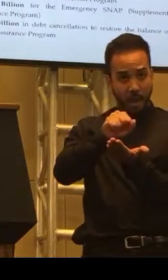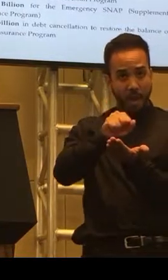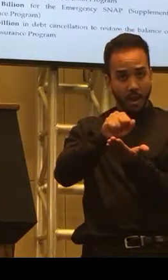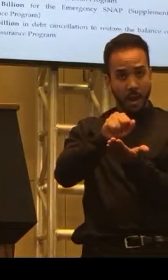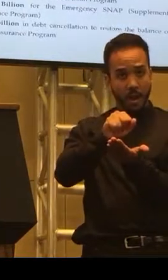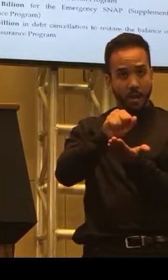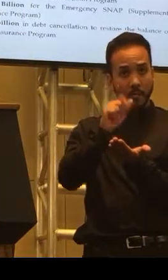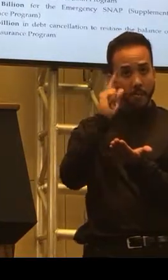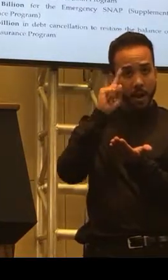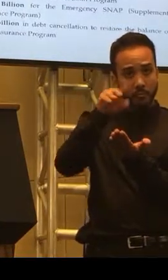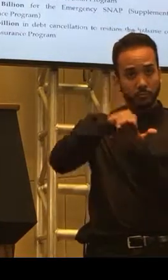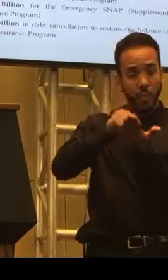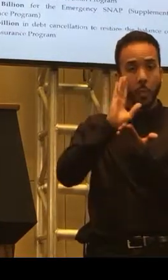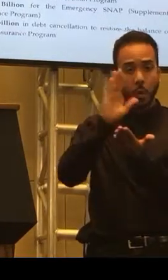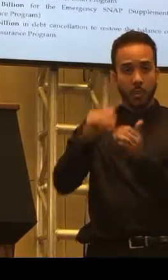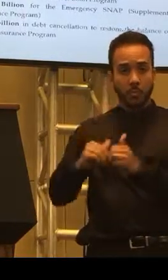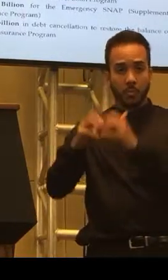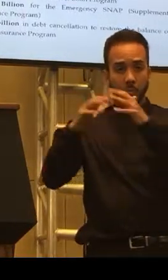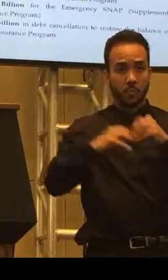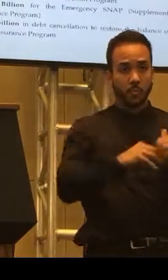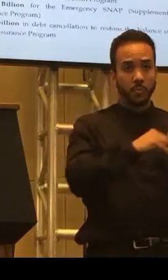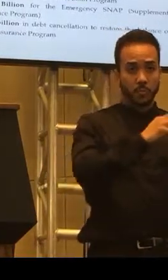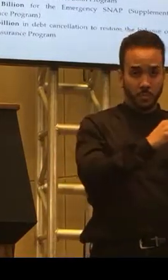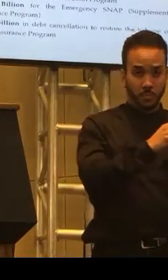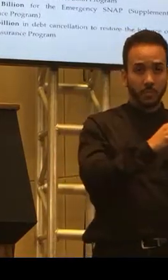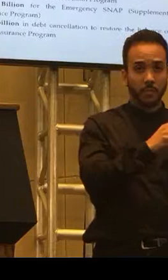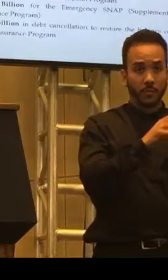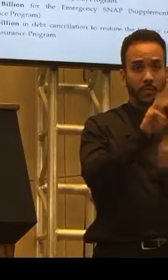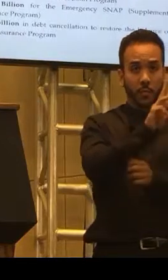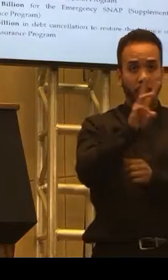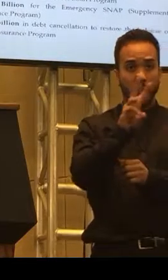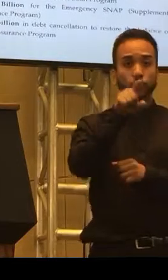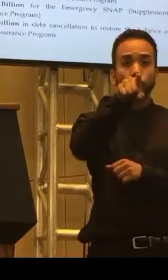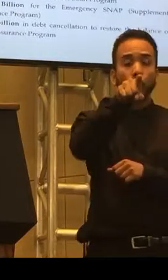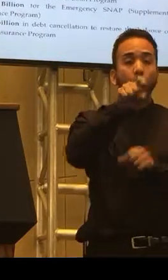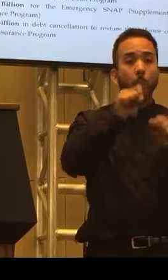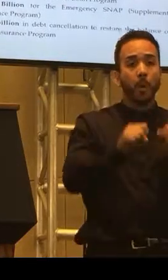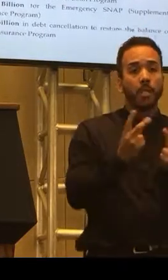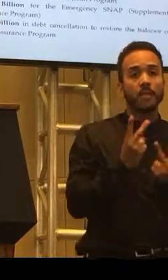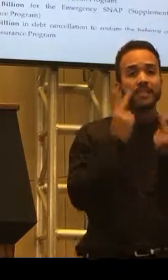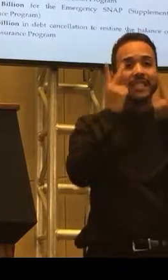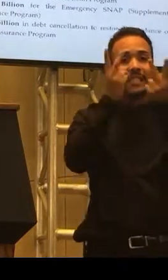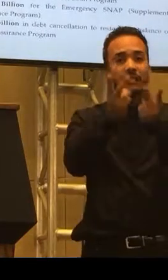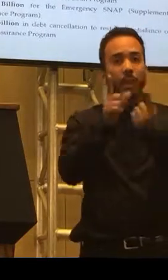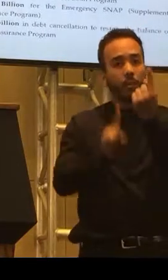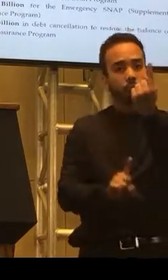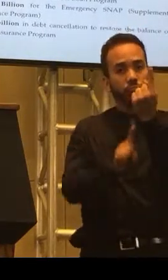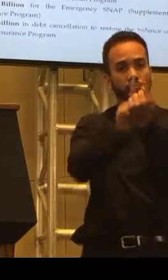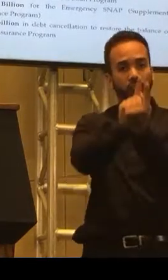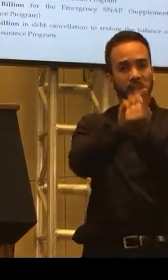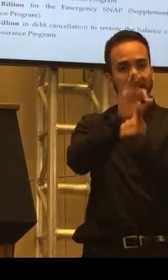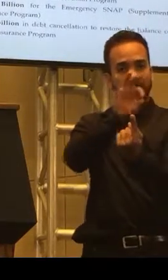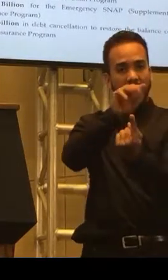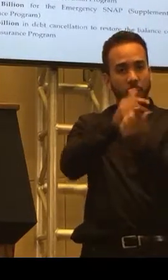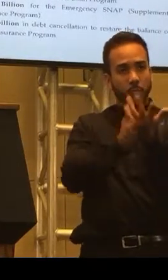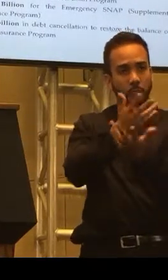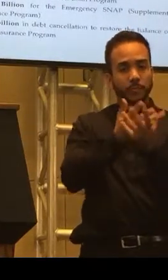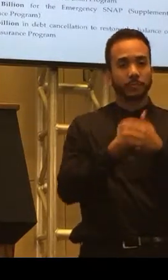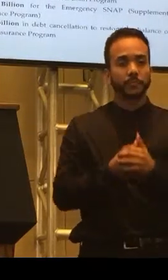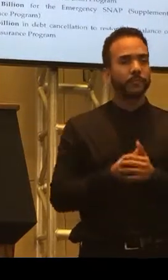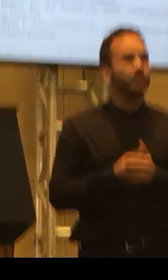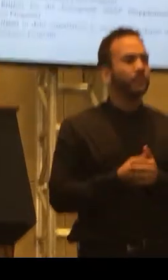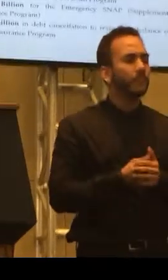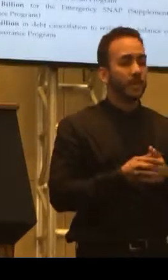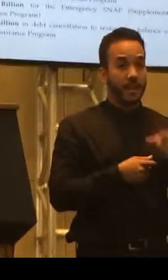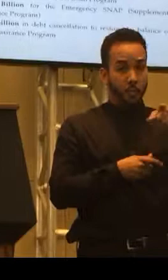just, you know, on the website and calling. We're also going to be able to go and visit and have a conversation with somebody about it. What if somebody makes a mistake